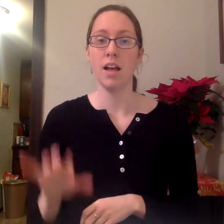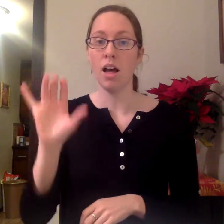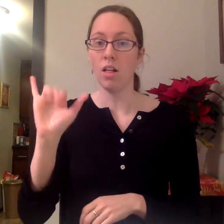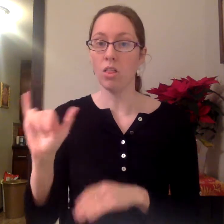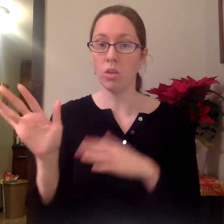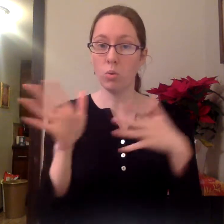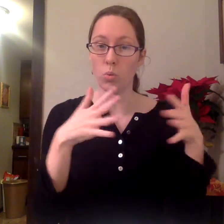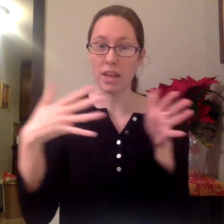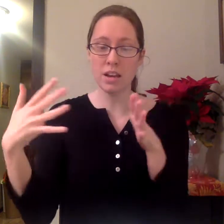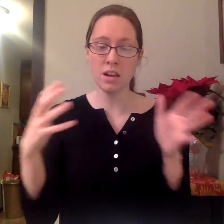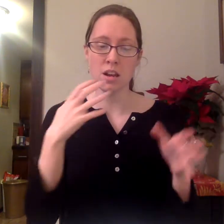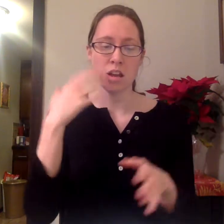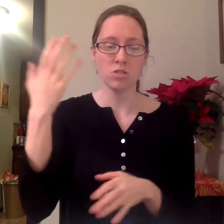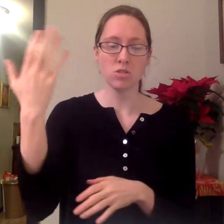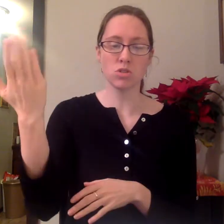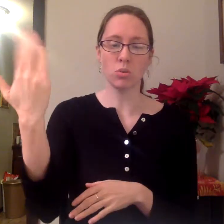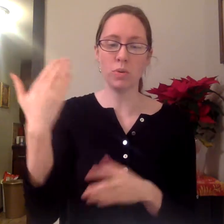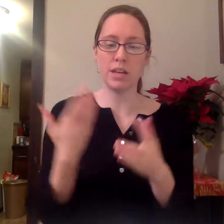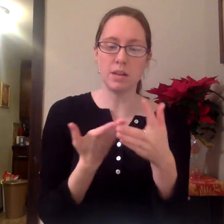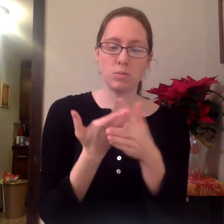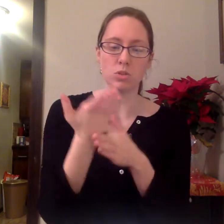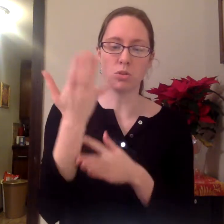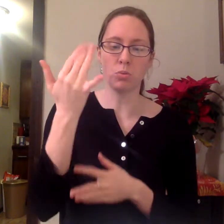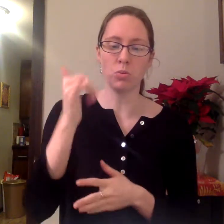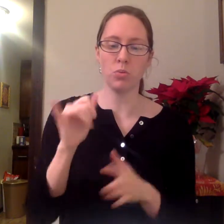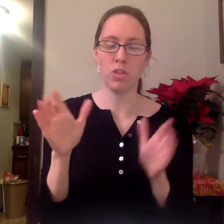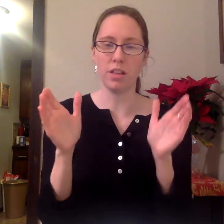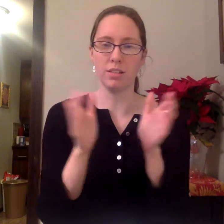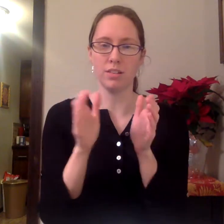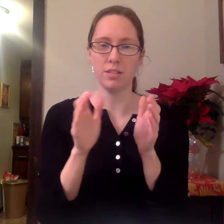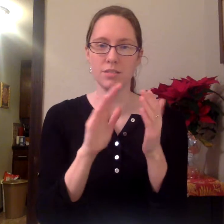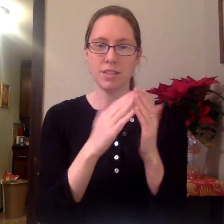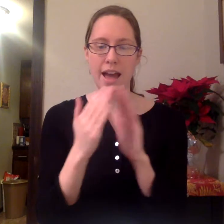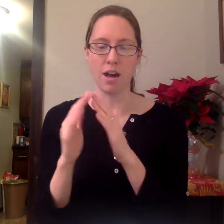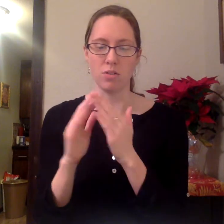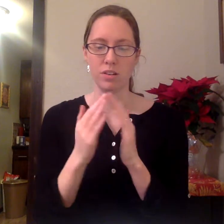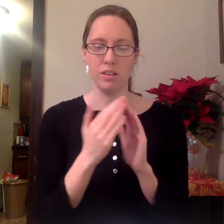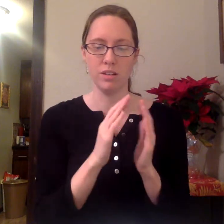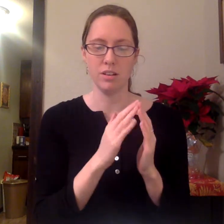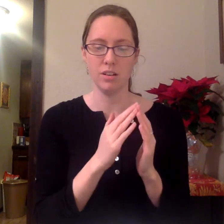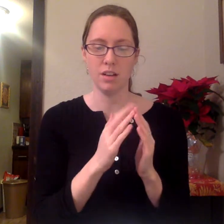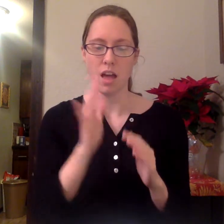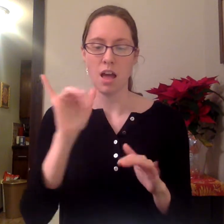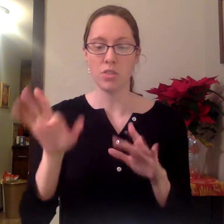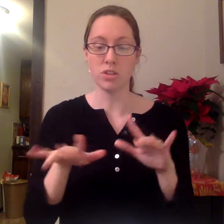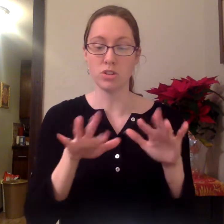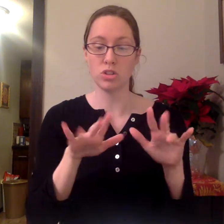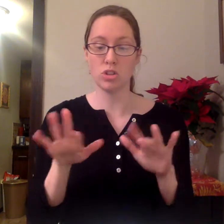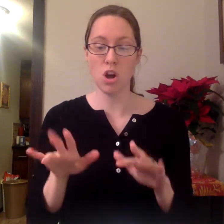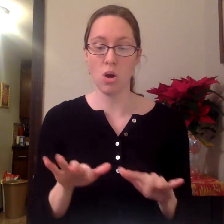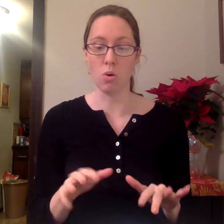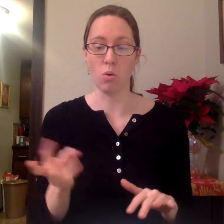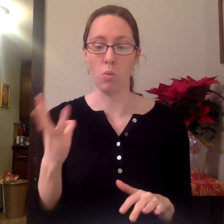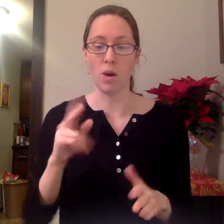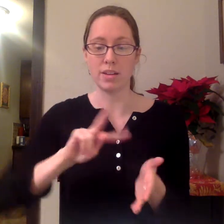The wind screamed through the little town. The snow was